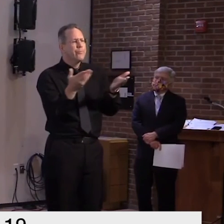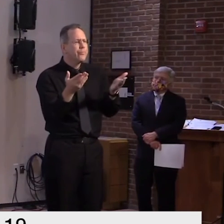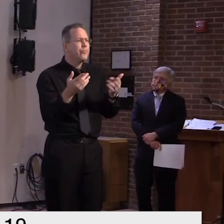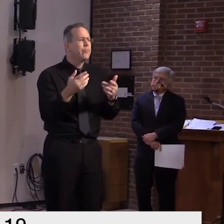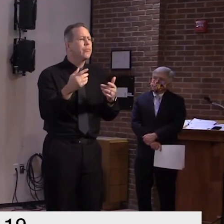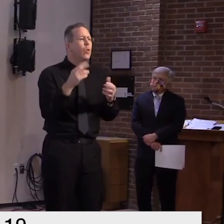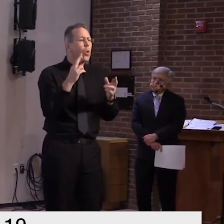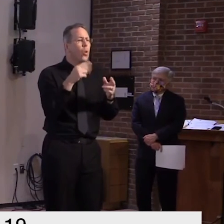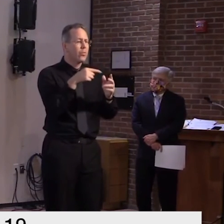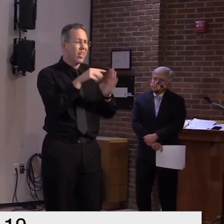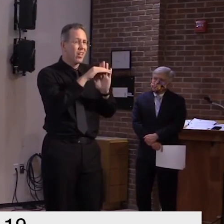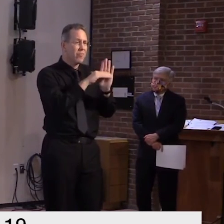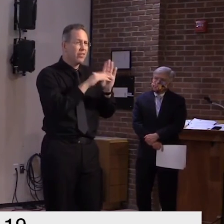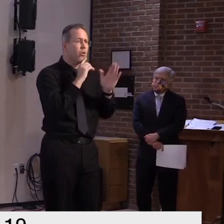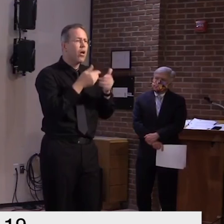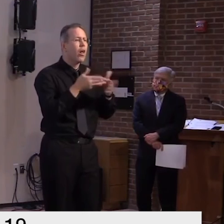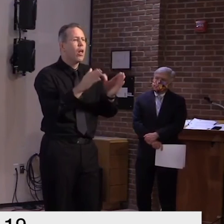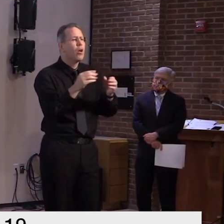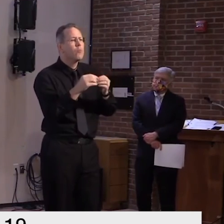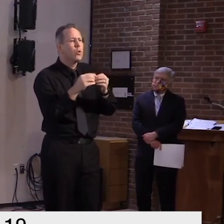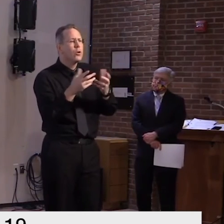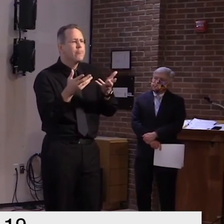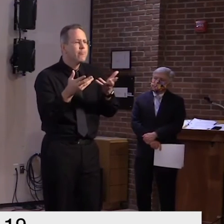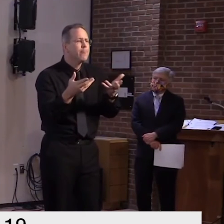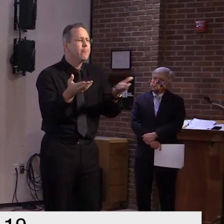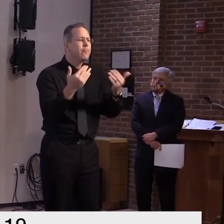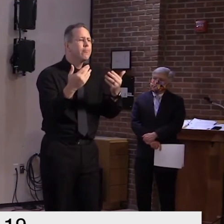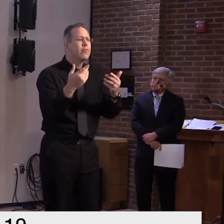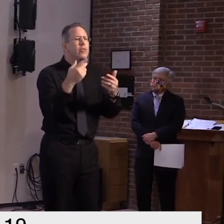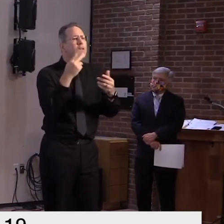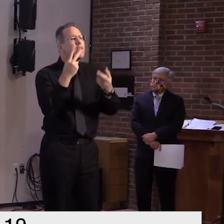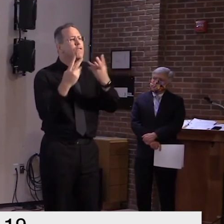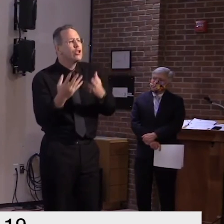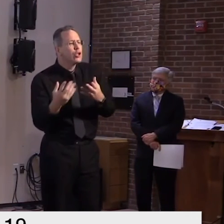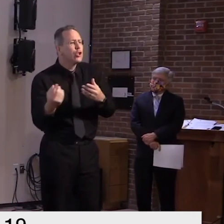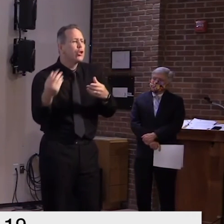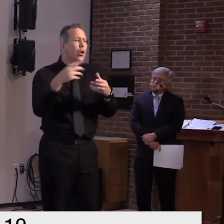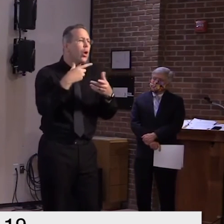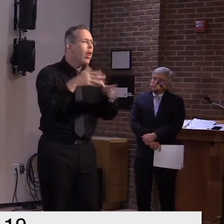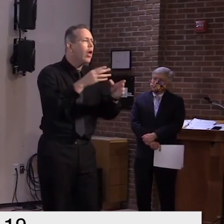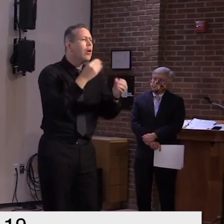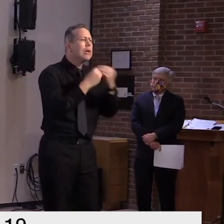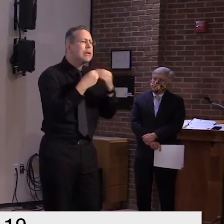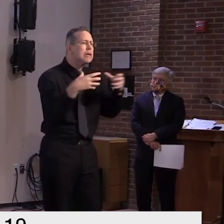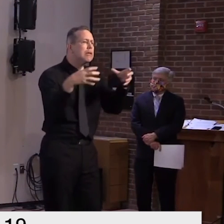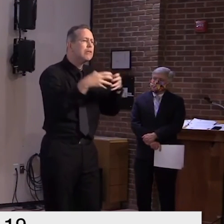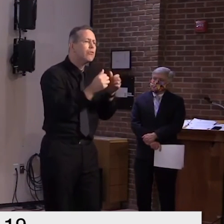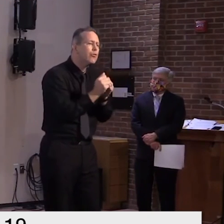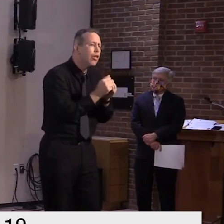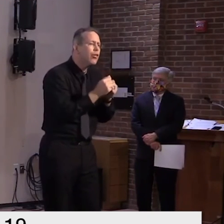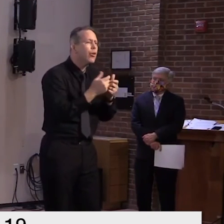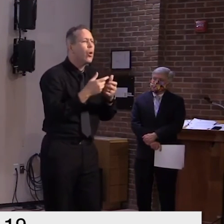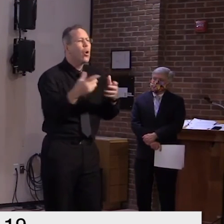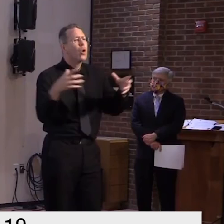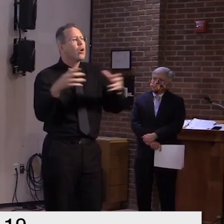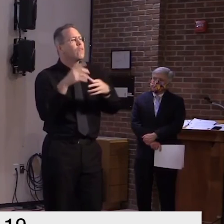more in terms of the things that they might desire to do with visitations or with uh people in